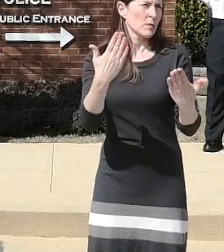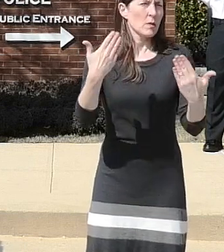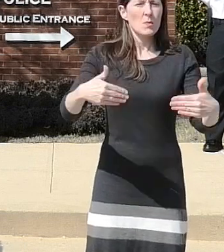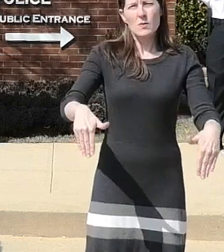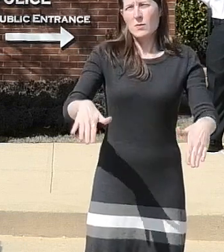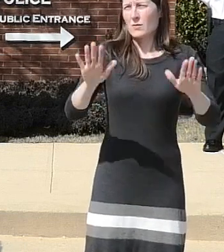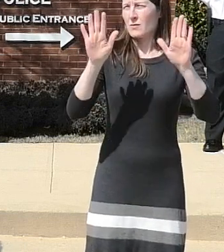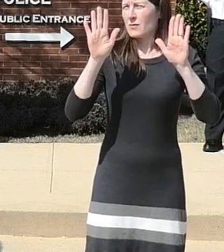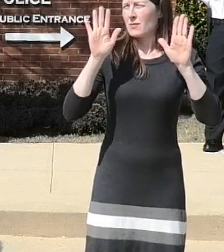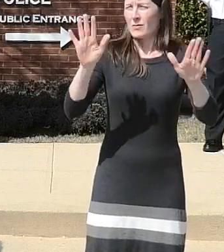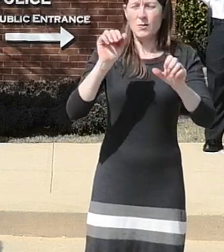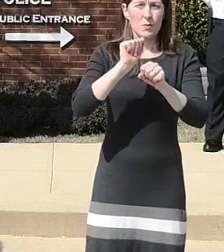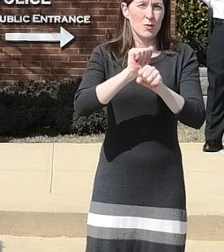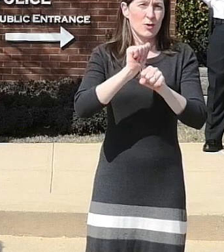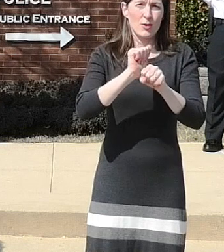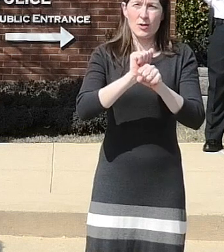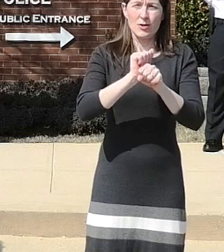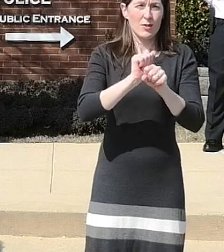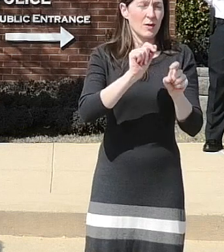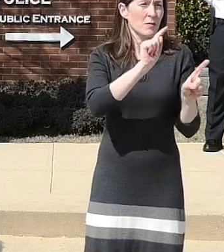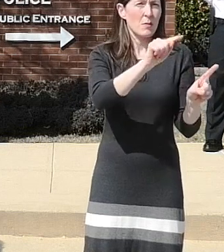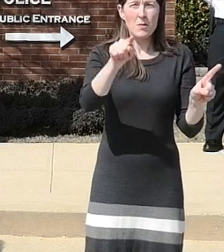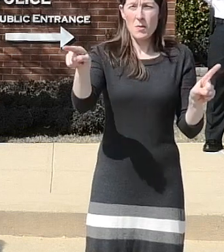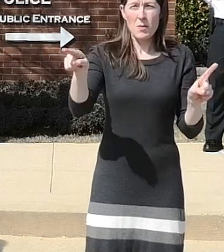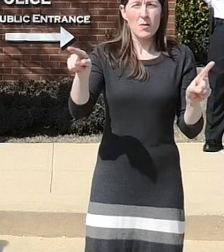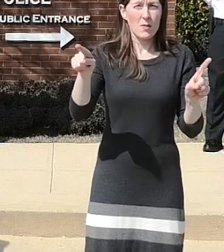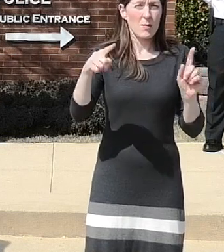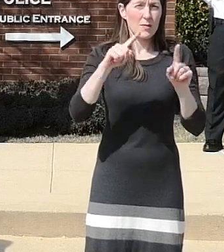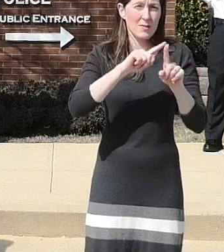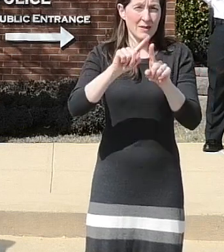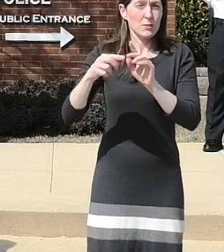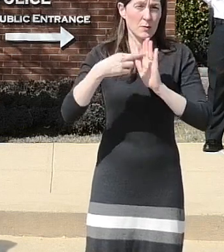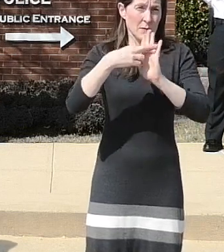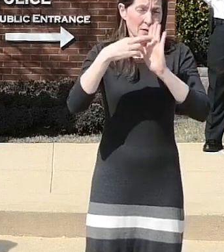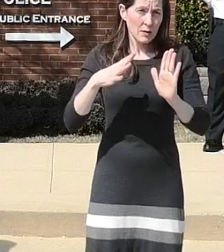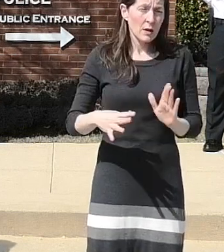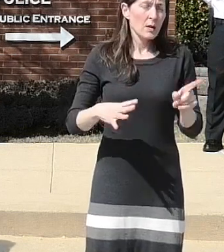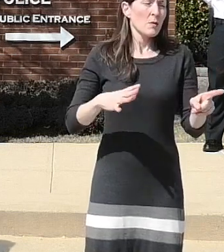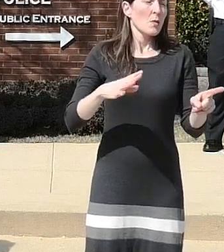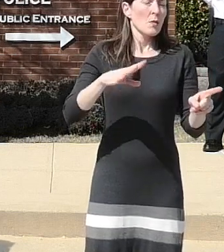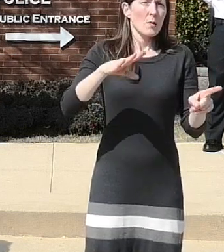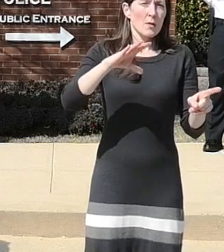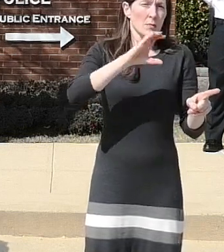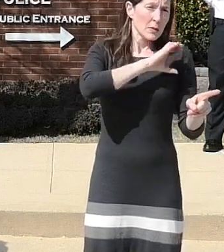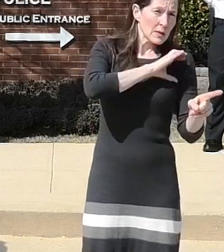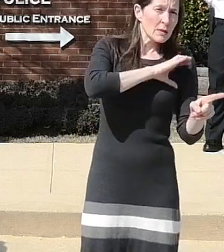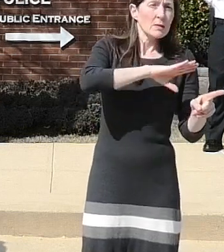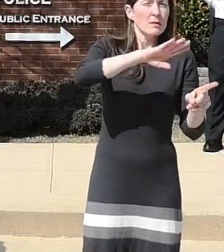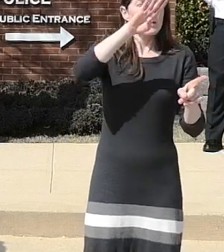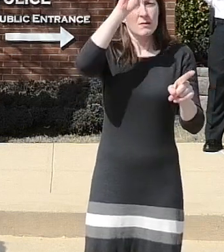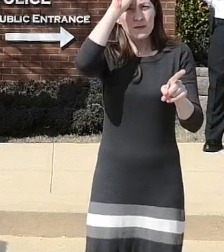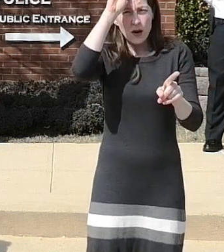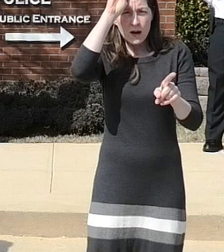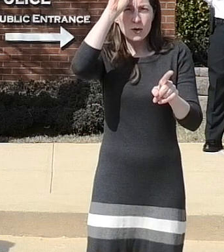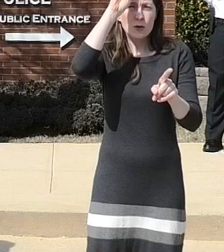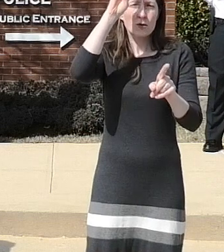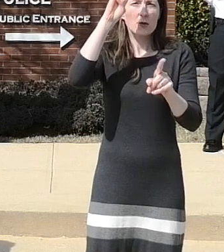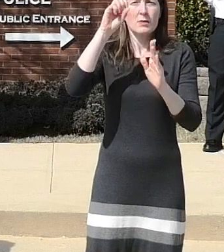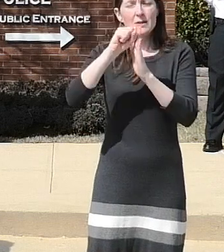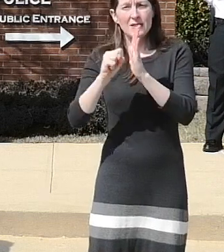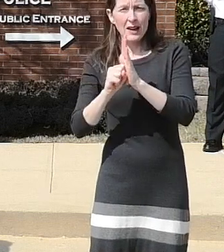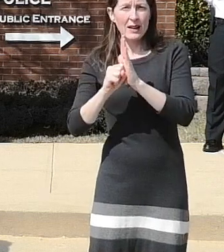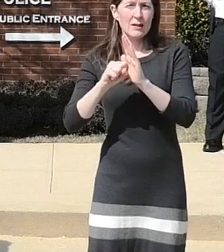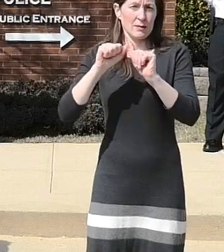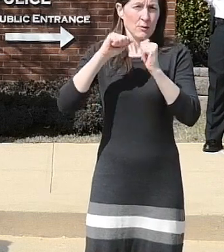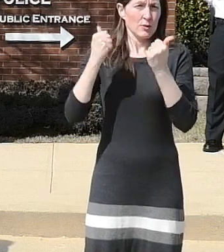between the representatives of police fire and state agencies in maryland for helping